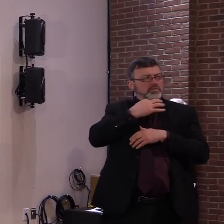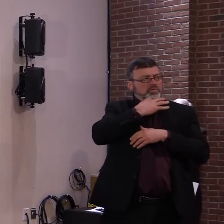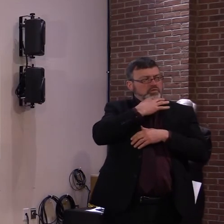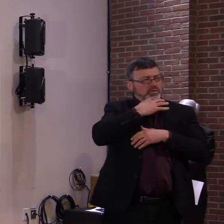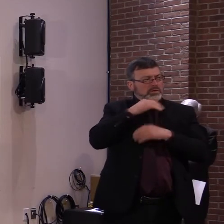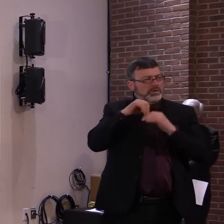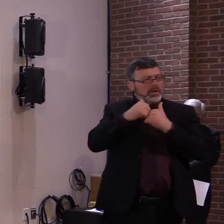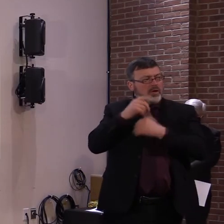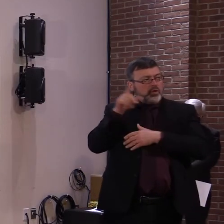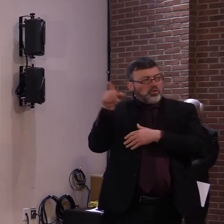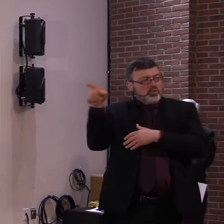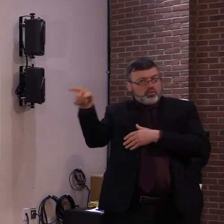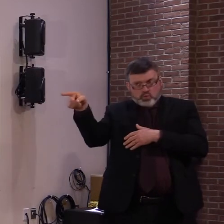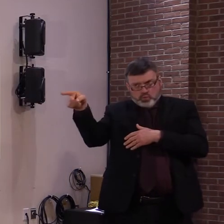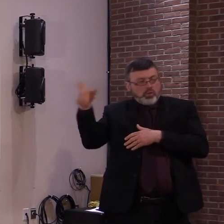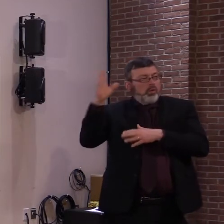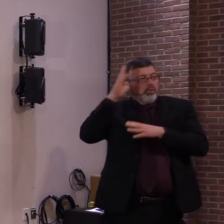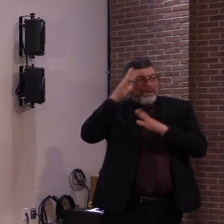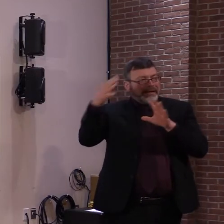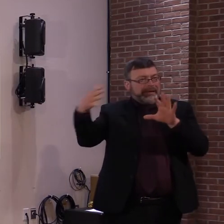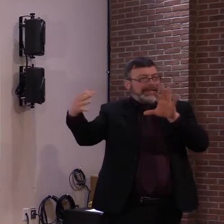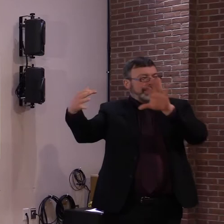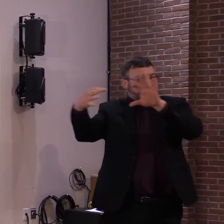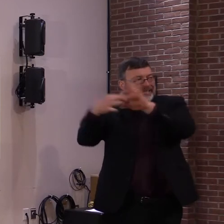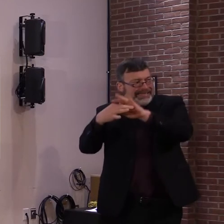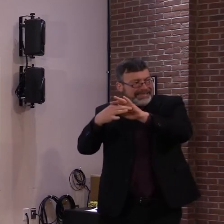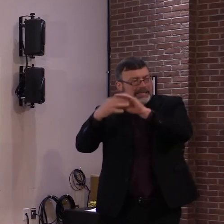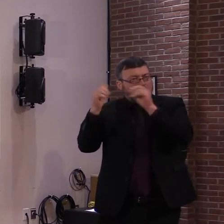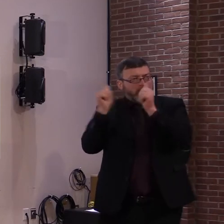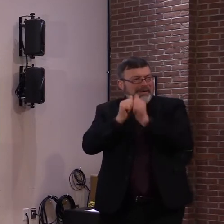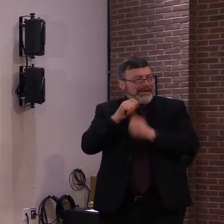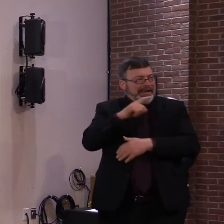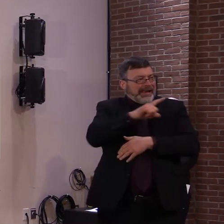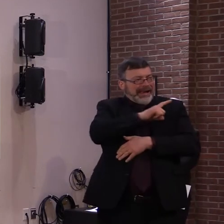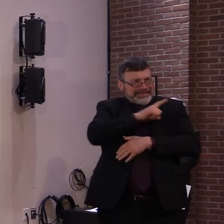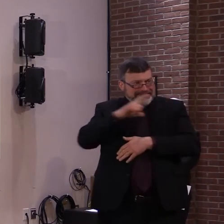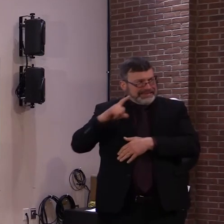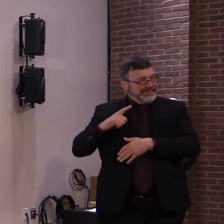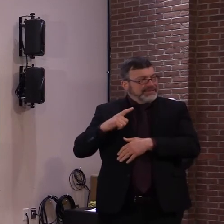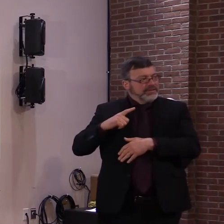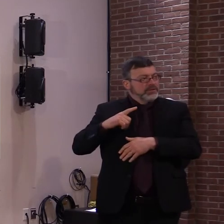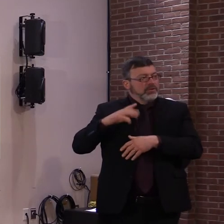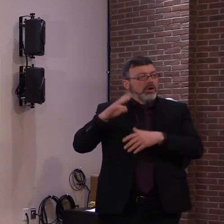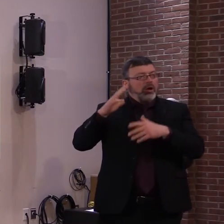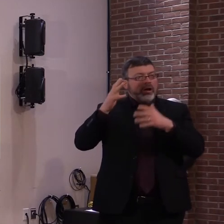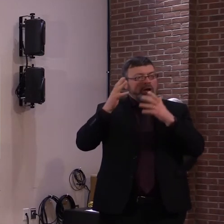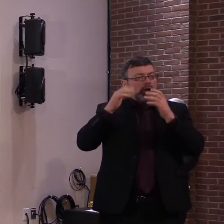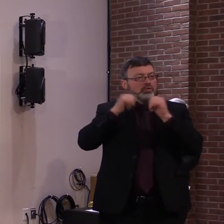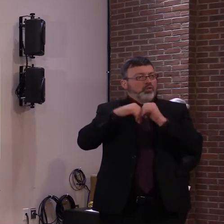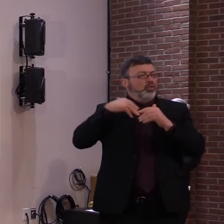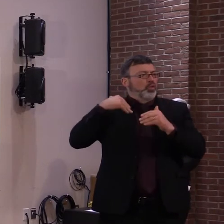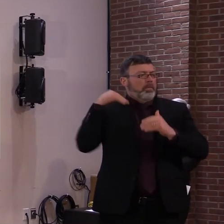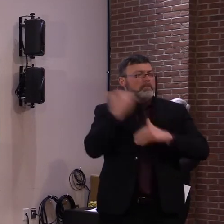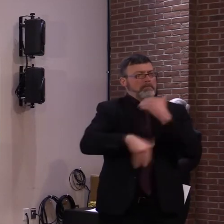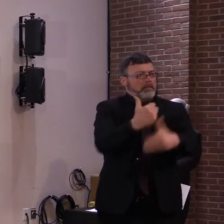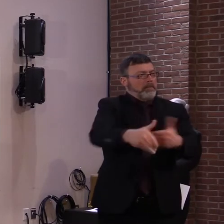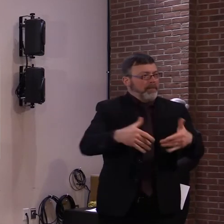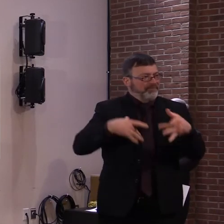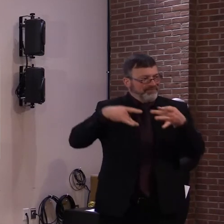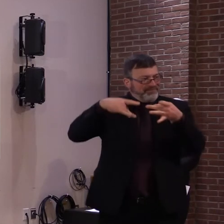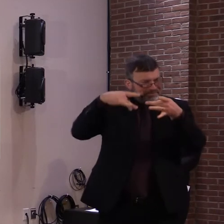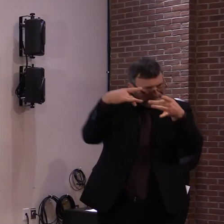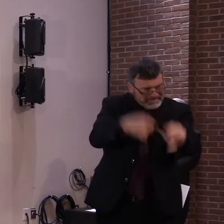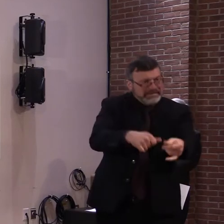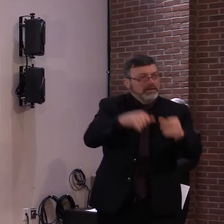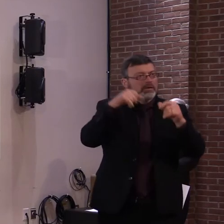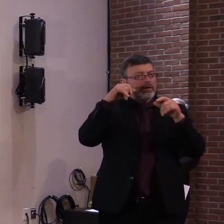more immediate emergency funding to the lodging sector. Yeah. Uh, unfortunately, uh, there wasn't any direct payments that we